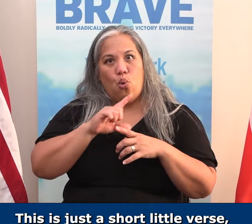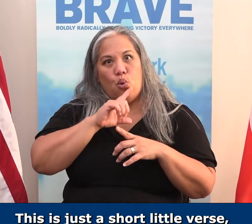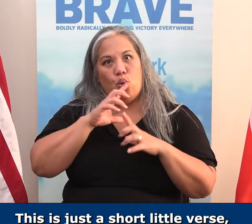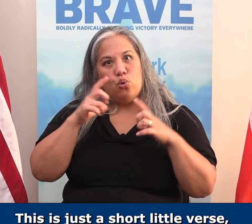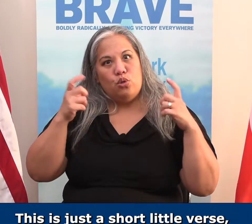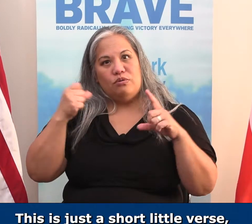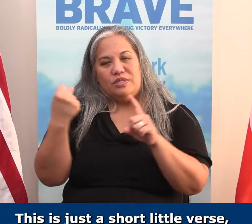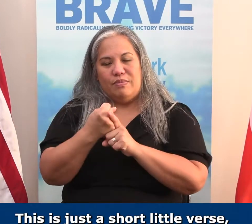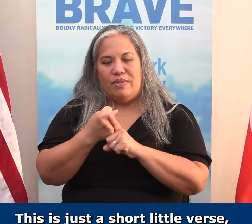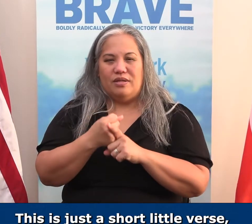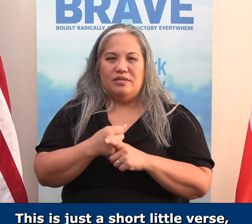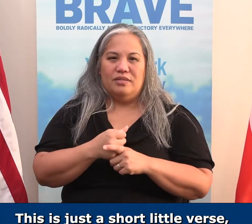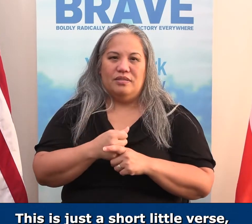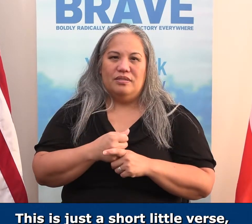it carries a huge impact.